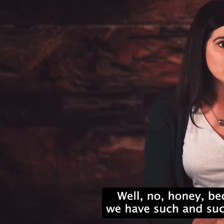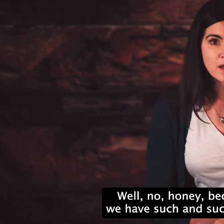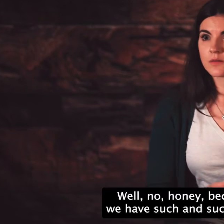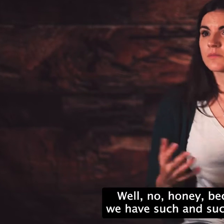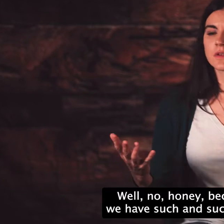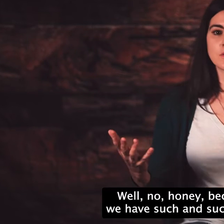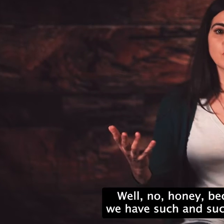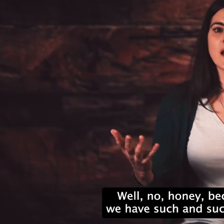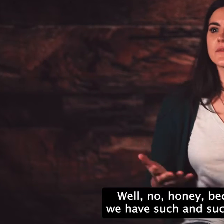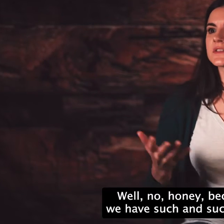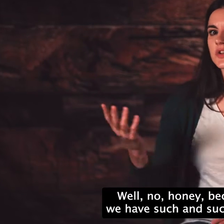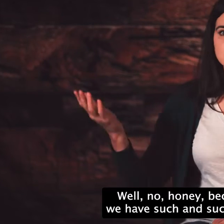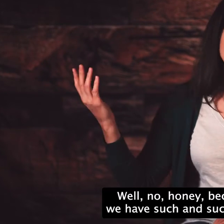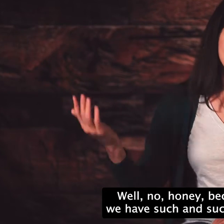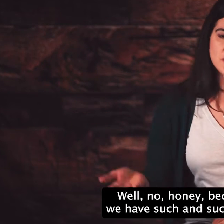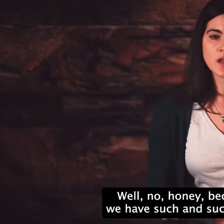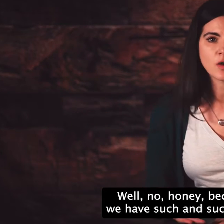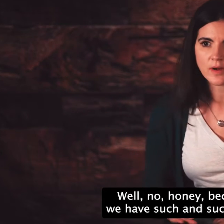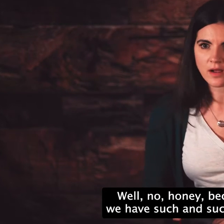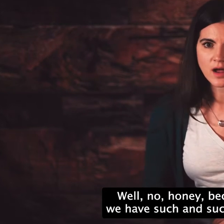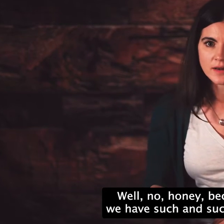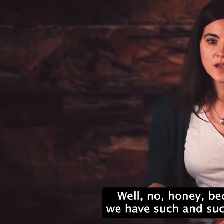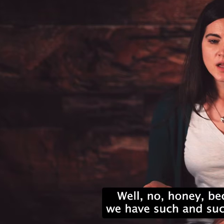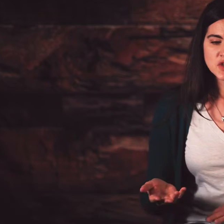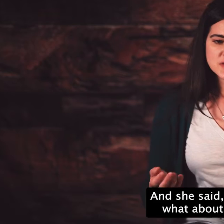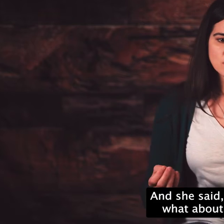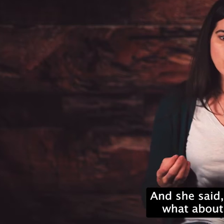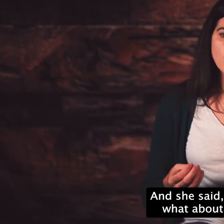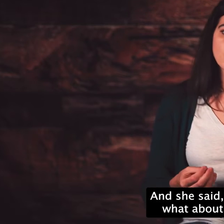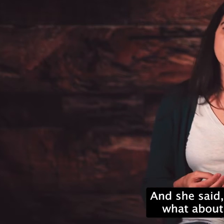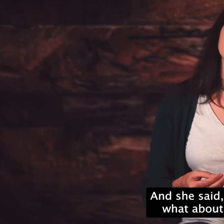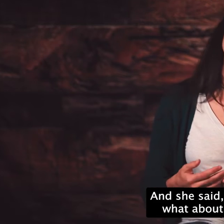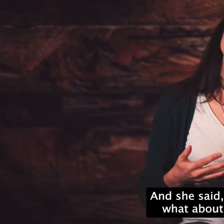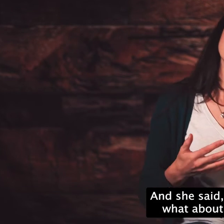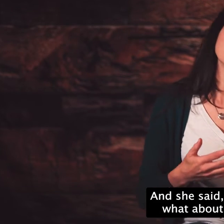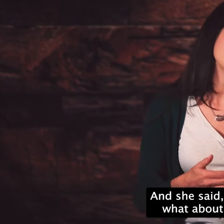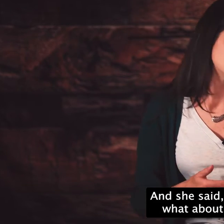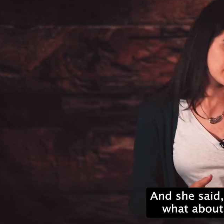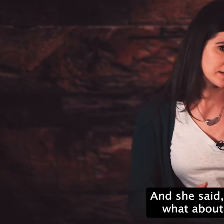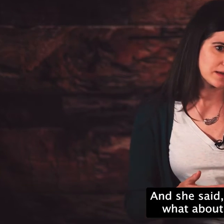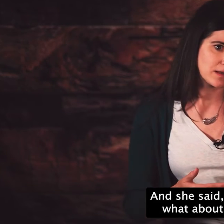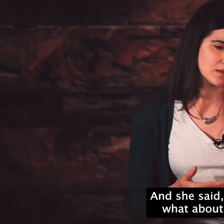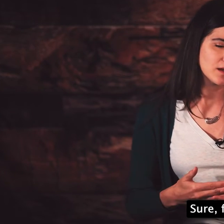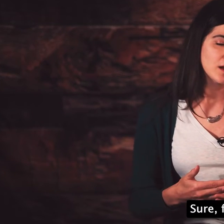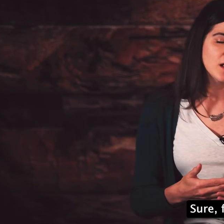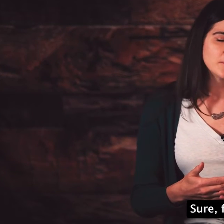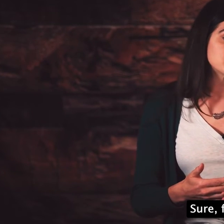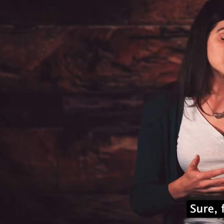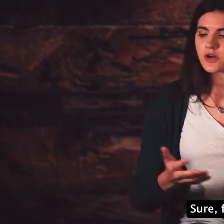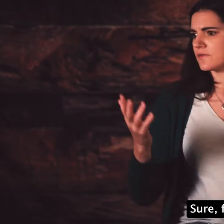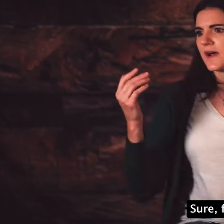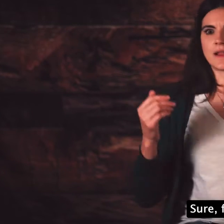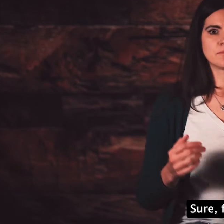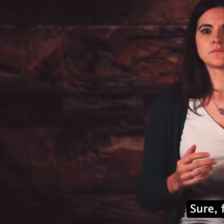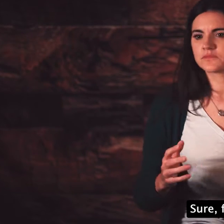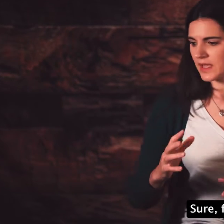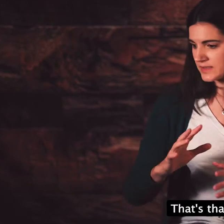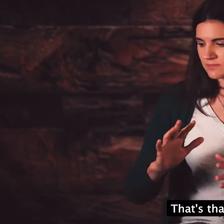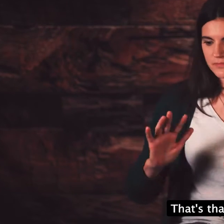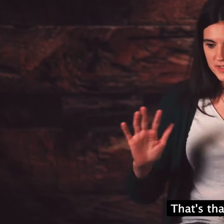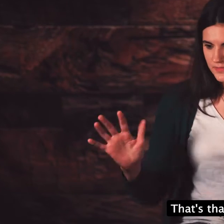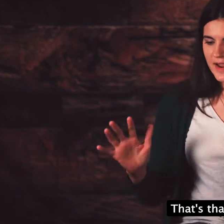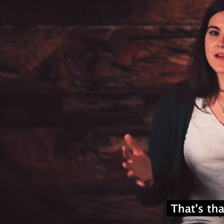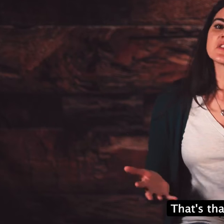honey, because that's when we have such and such a thing going on. And she said, okay, well, what about June 19th? Sure. Fine.